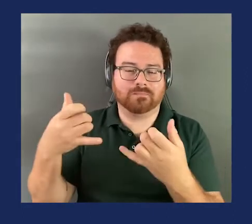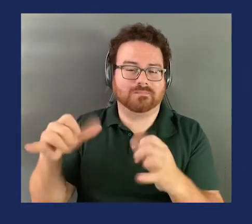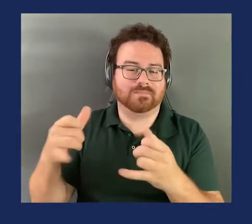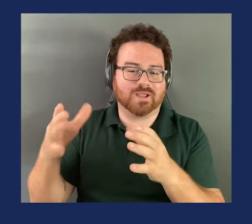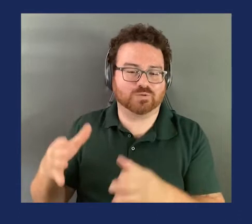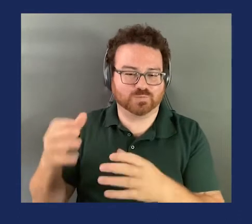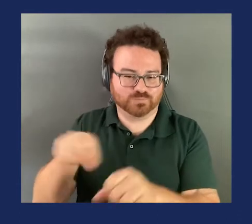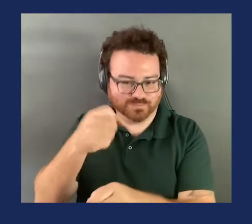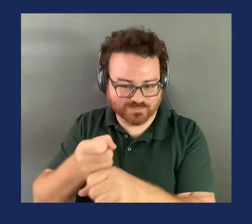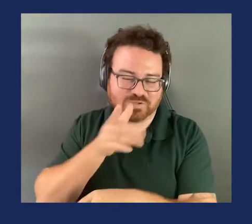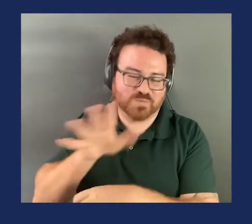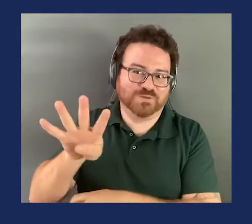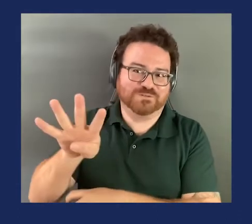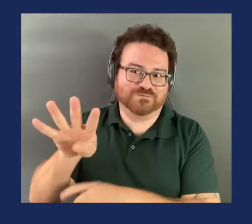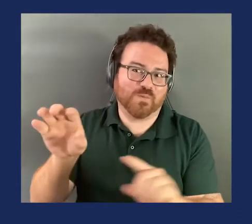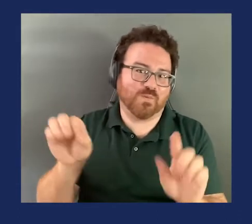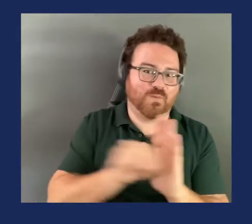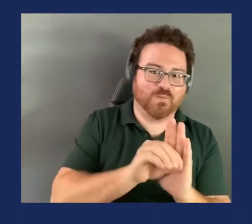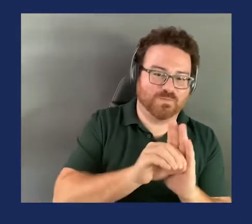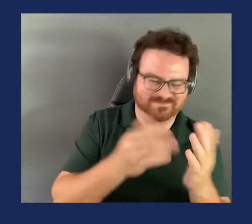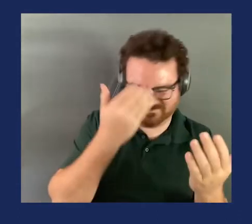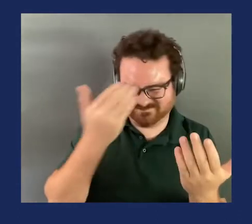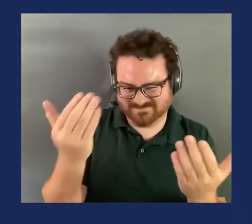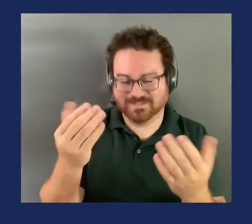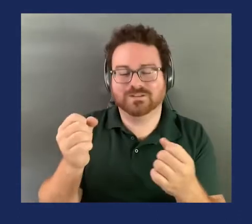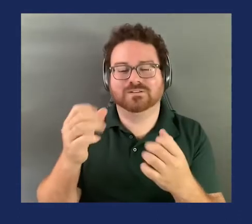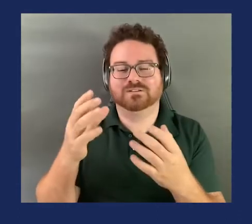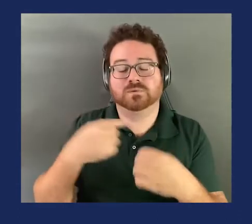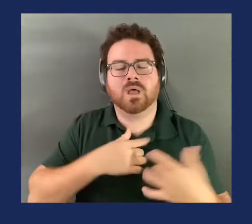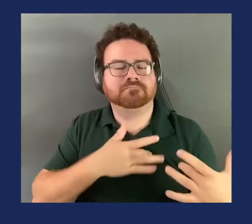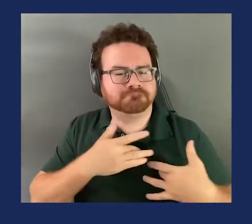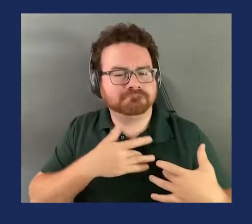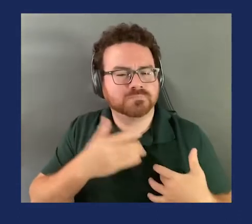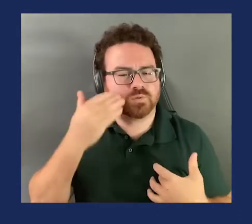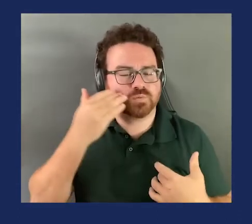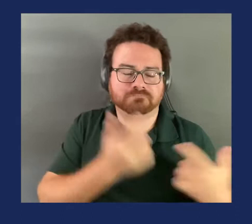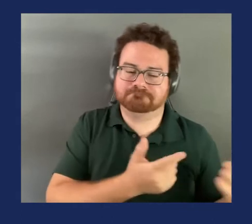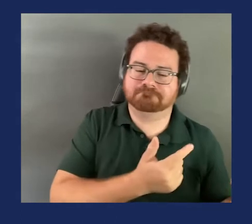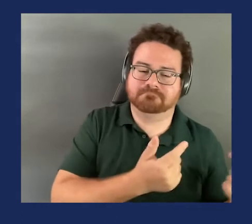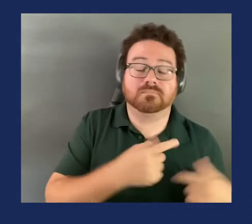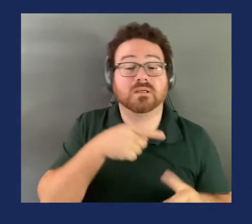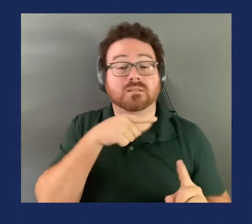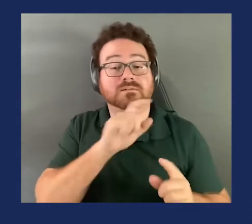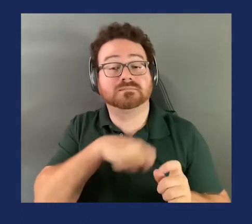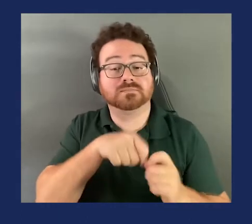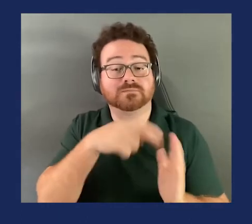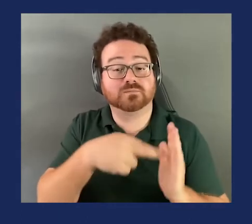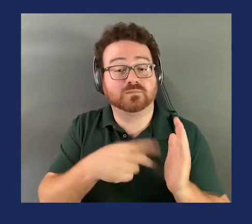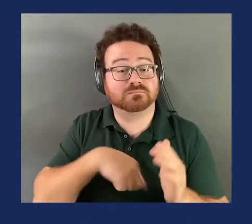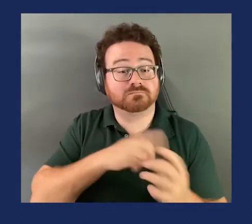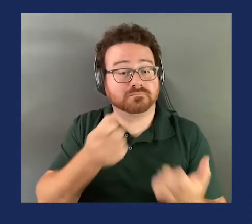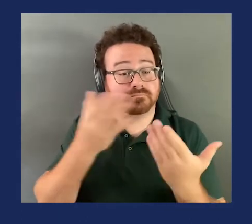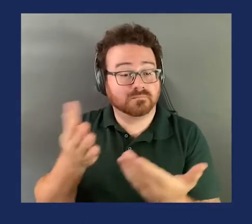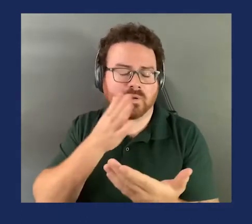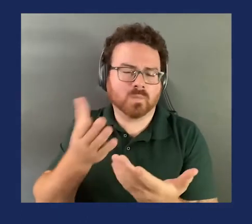But I am concerned that because this particular rule that we're proposing would likely result in a